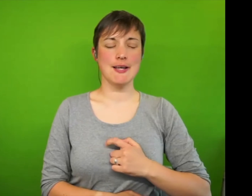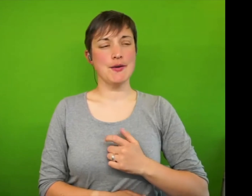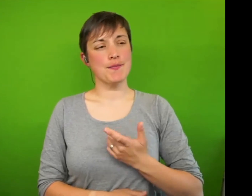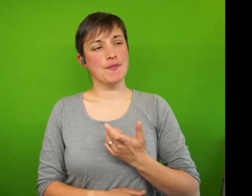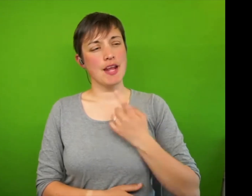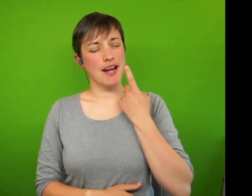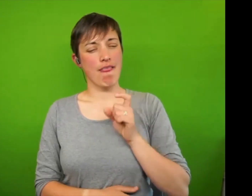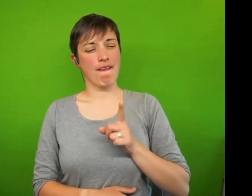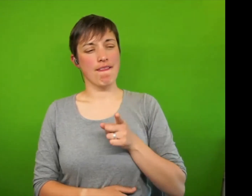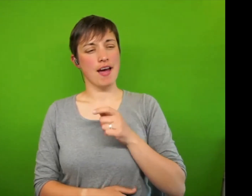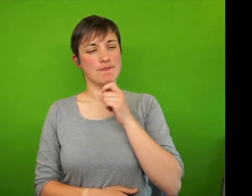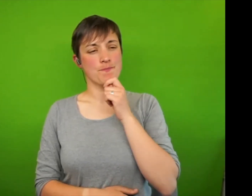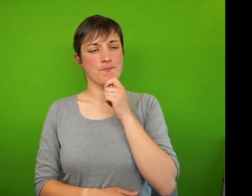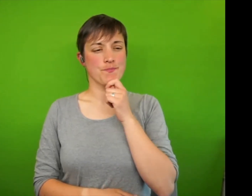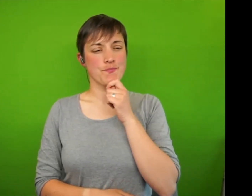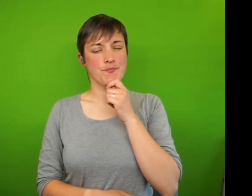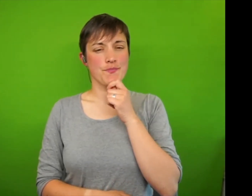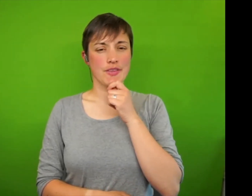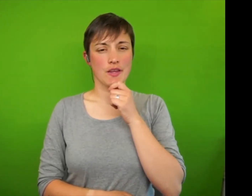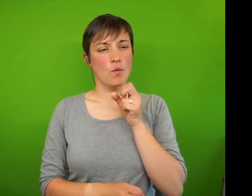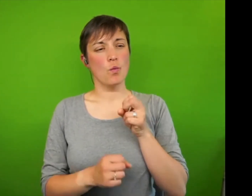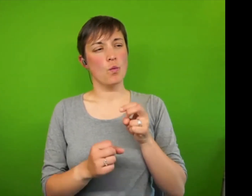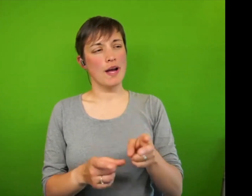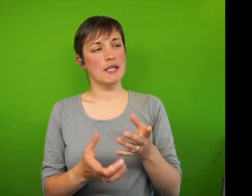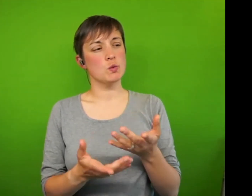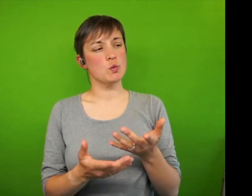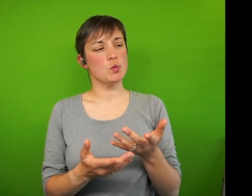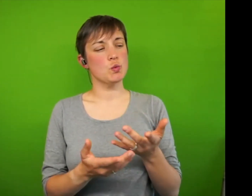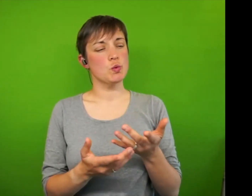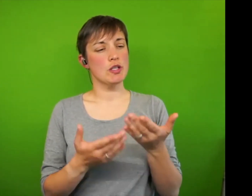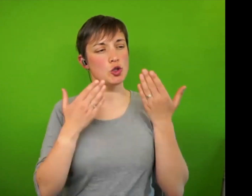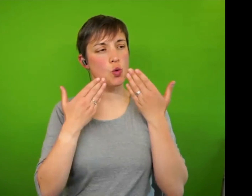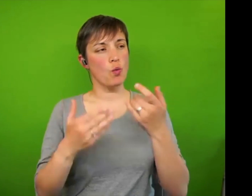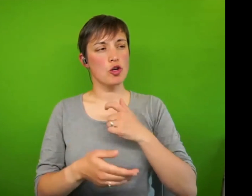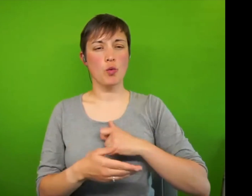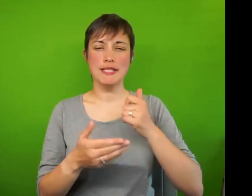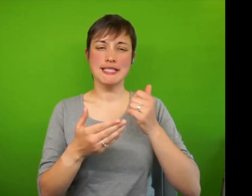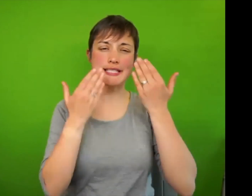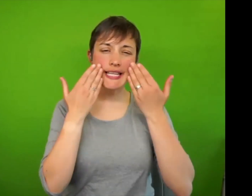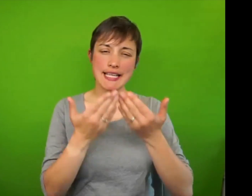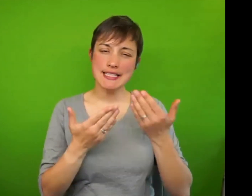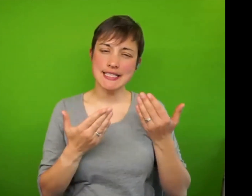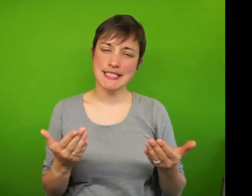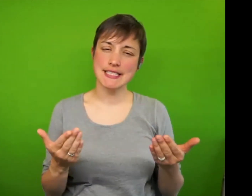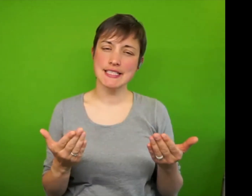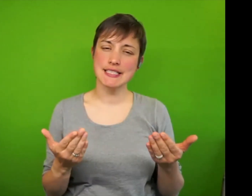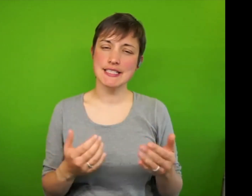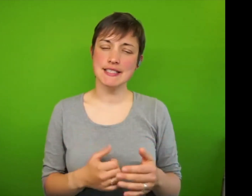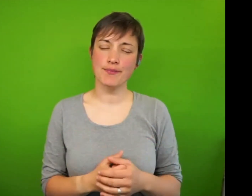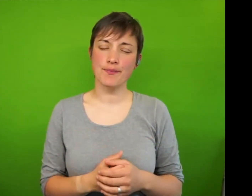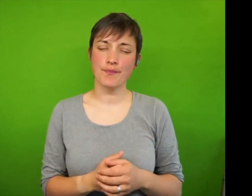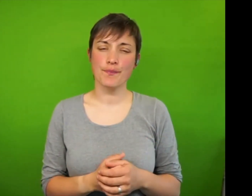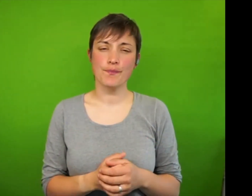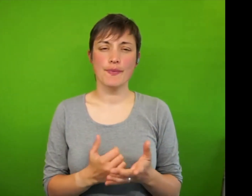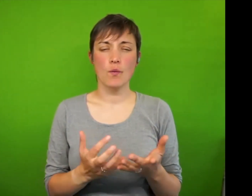and the emphasis on human dignity as a way in